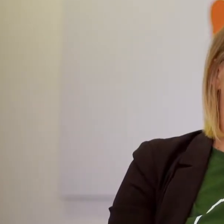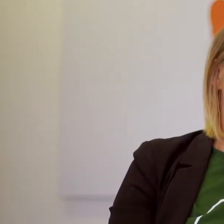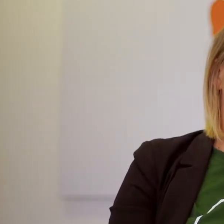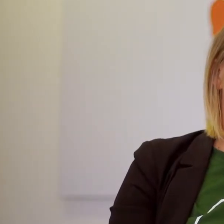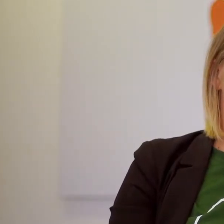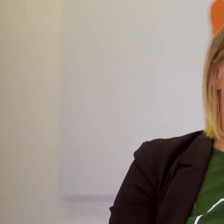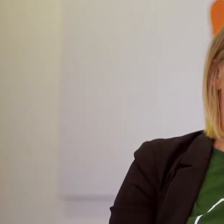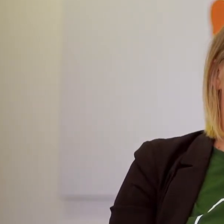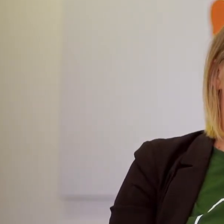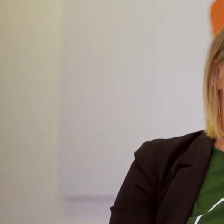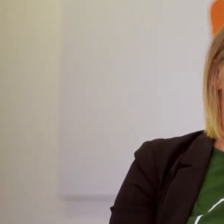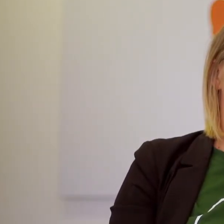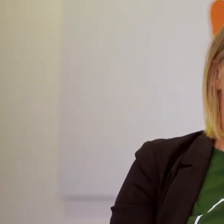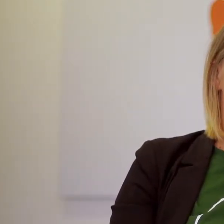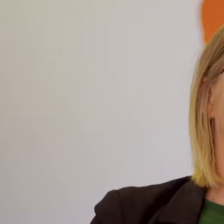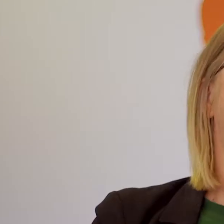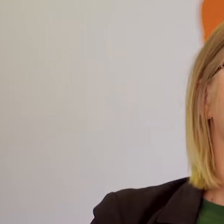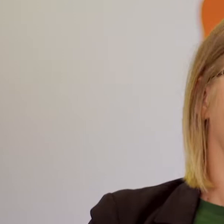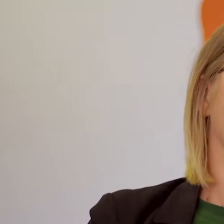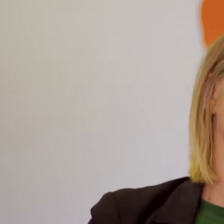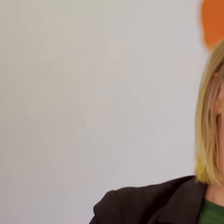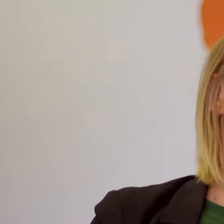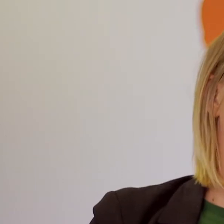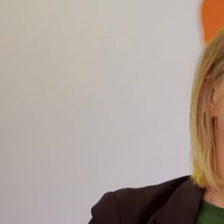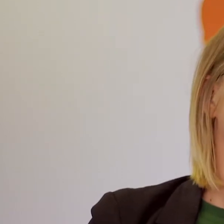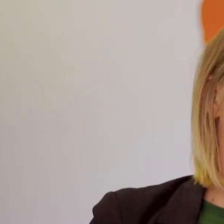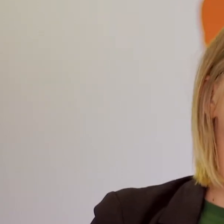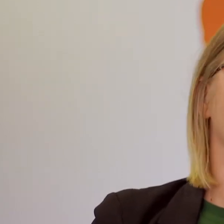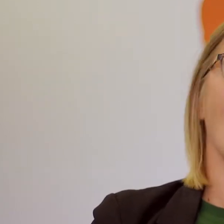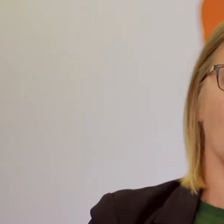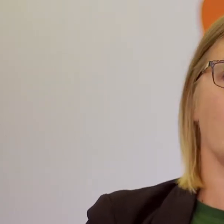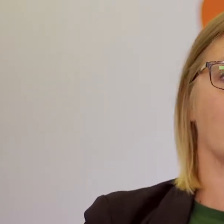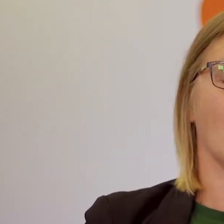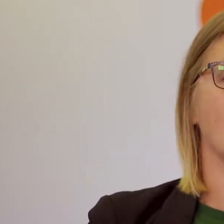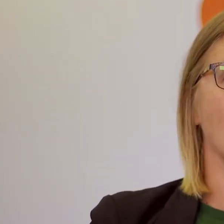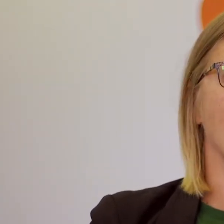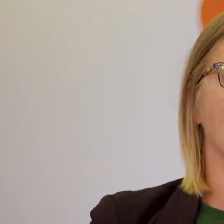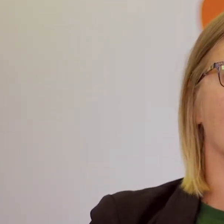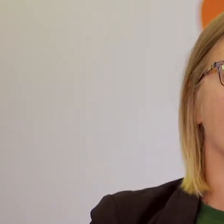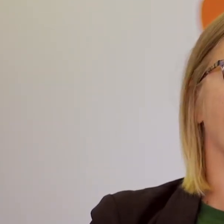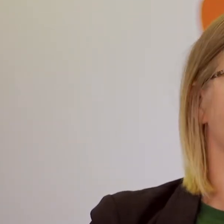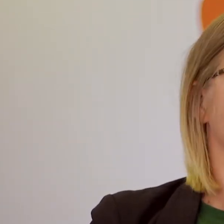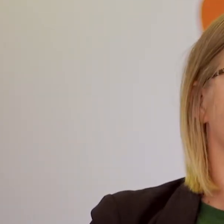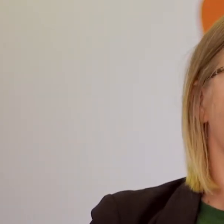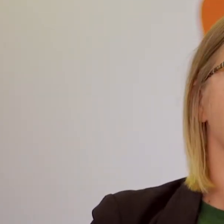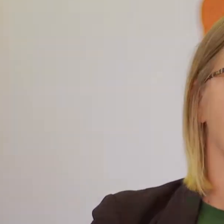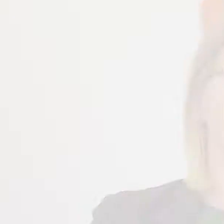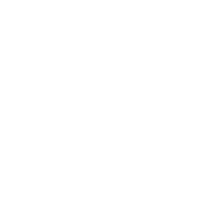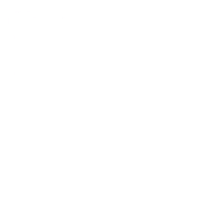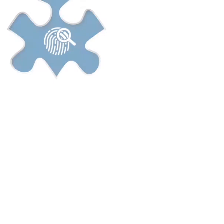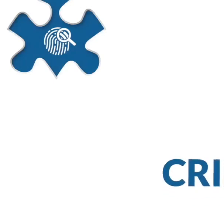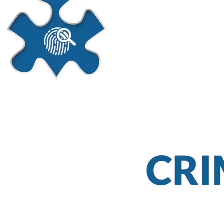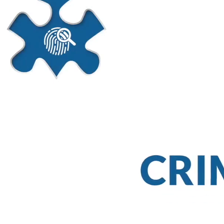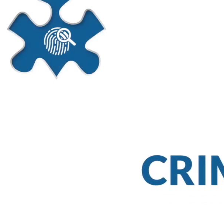Community Foundation we were given the comfort that we were able to buy food and we could reach anyone in Milton Keynes who needed food during the crisis.